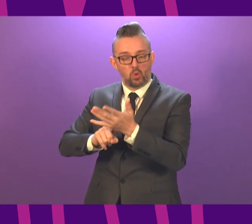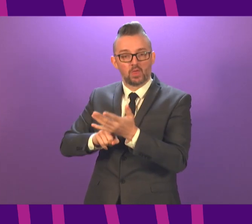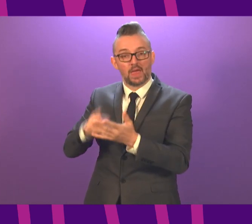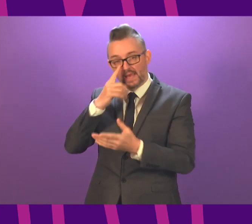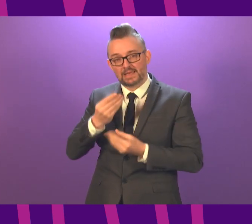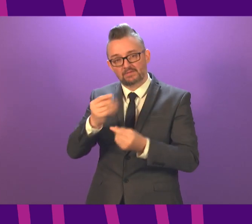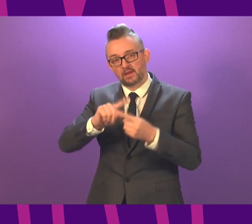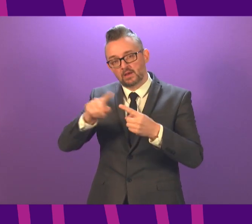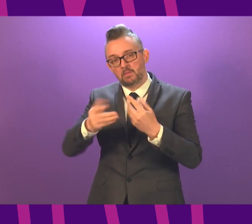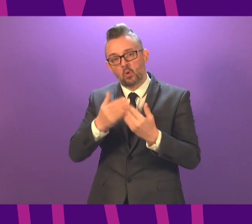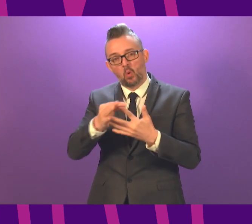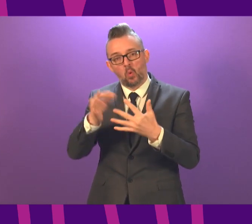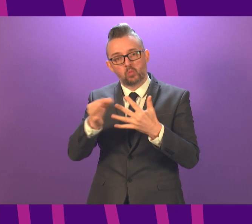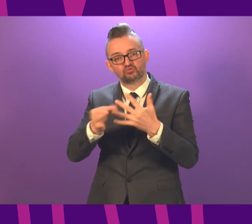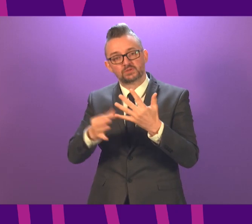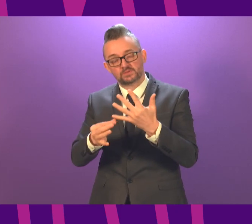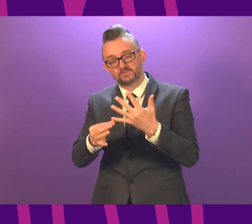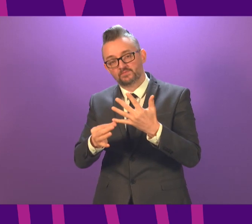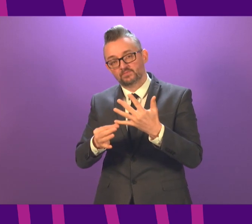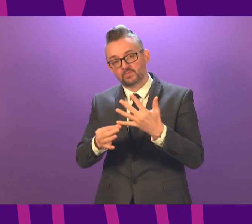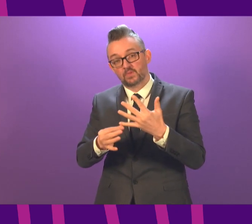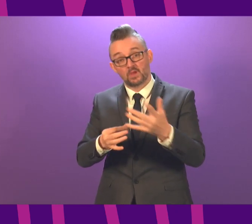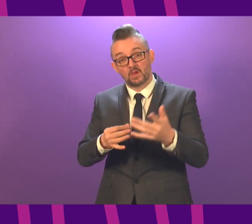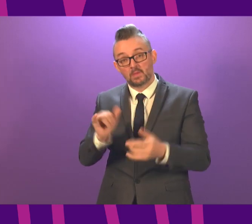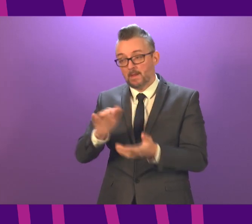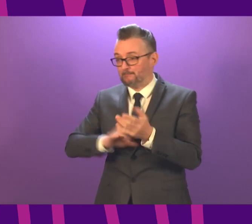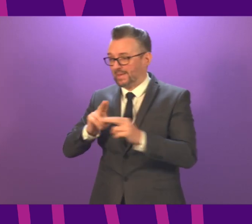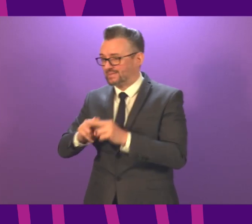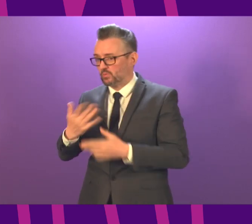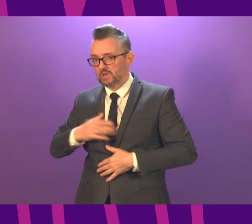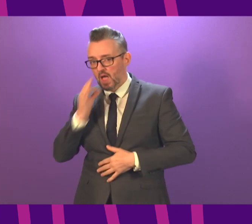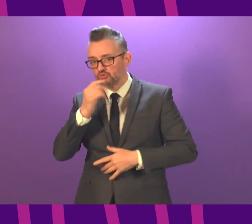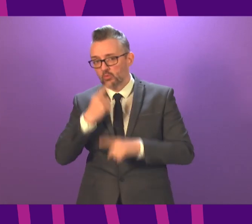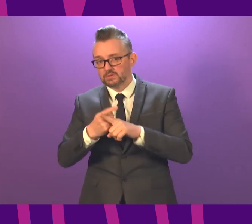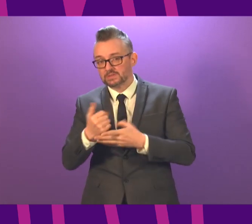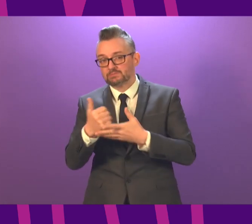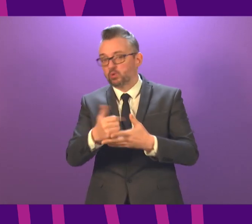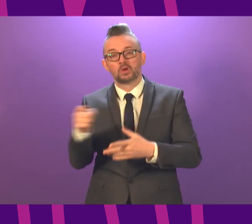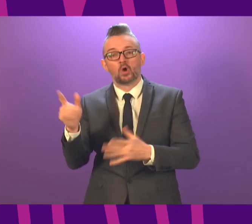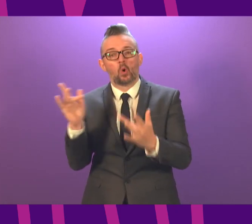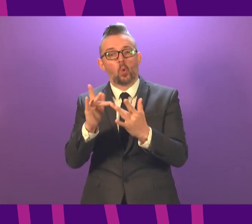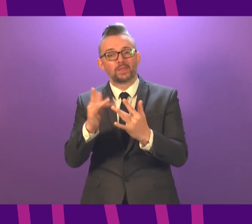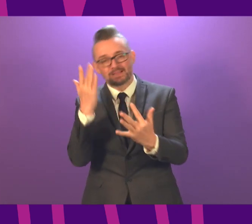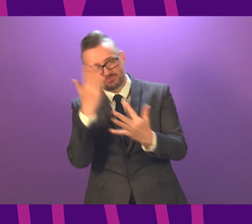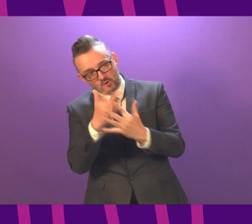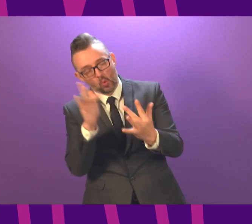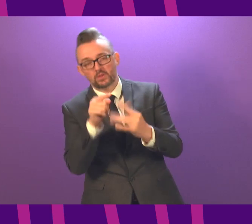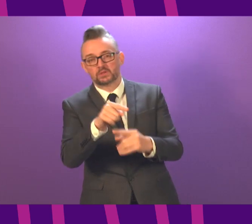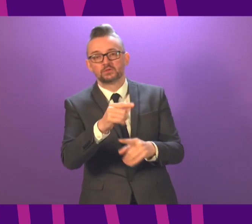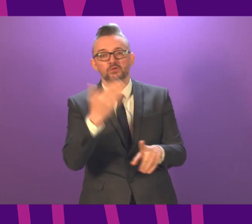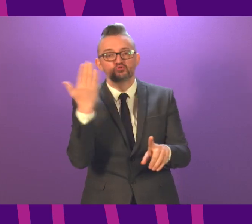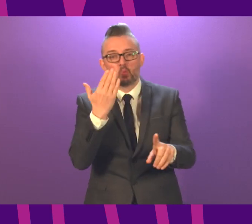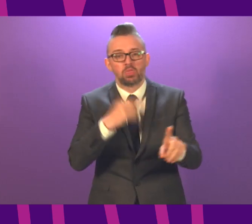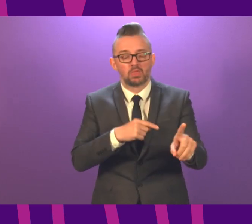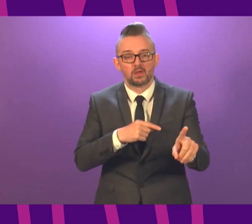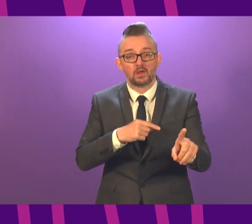options available. Of course, if parents or others have questions about support, they should contact their schools in the first instance. But again, the